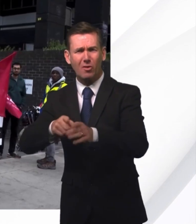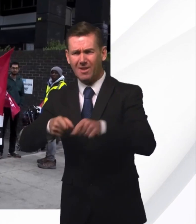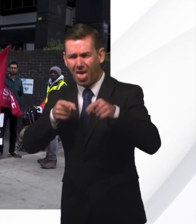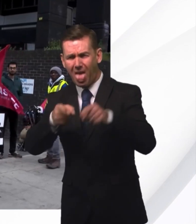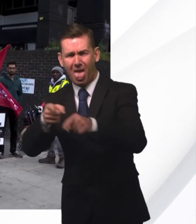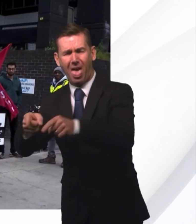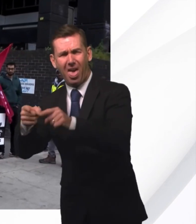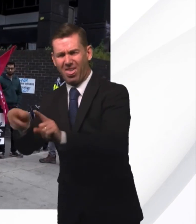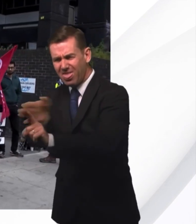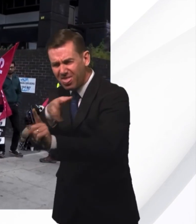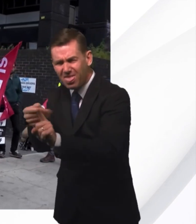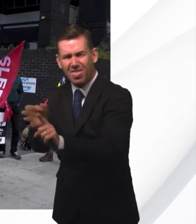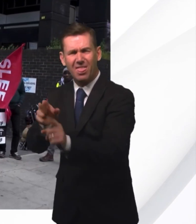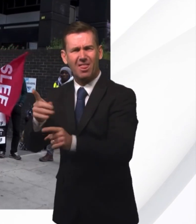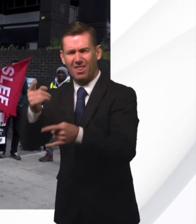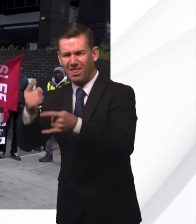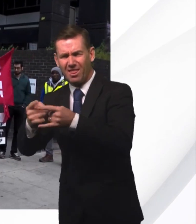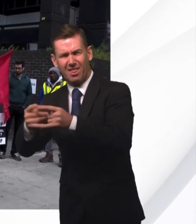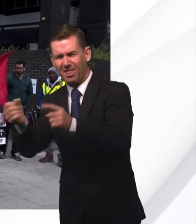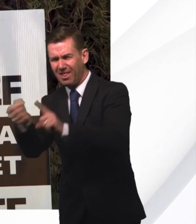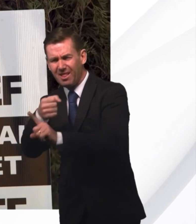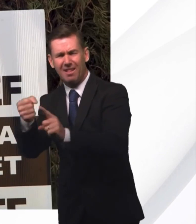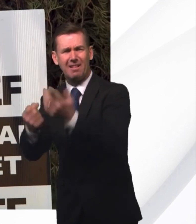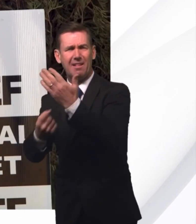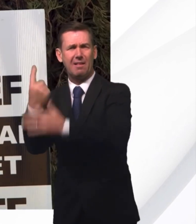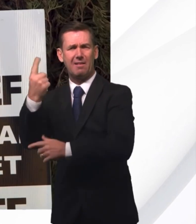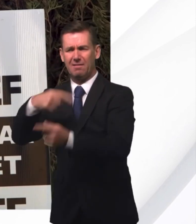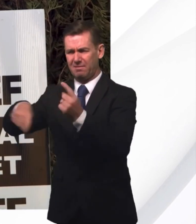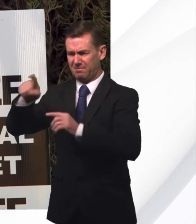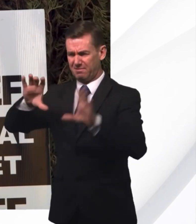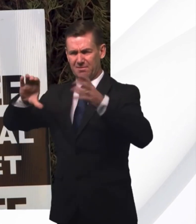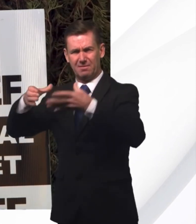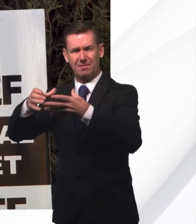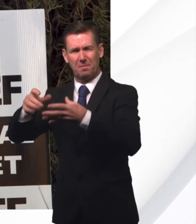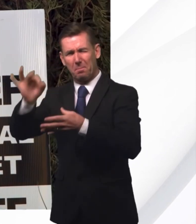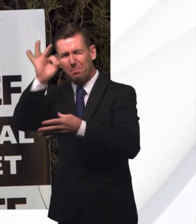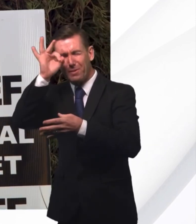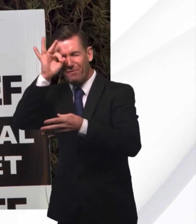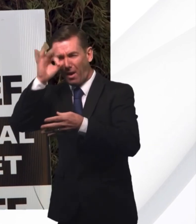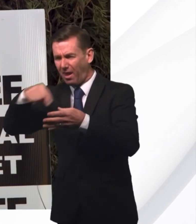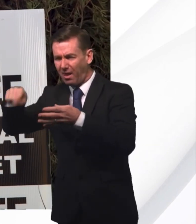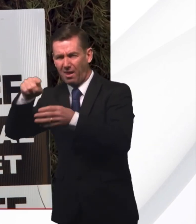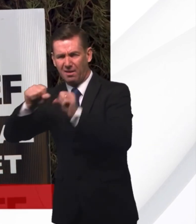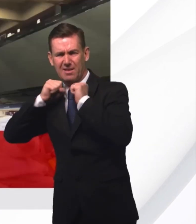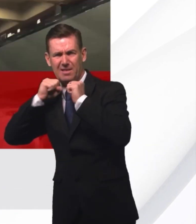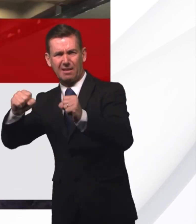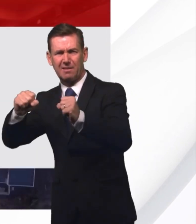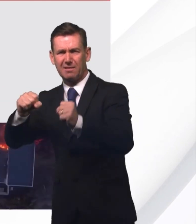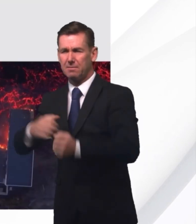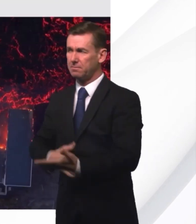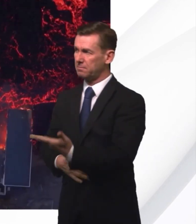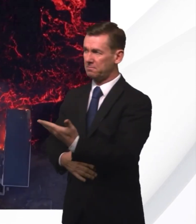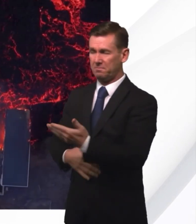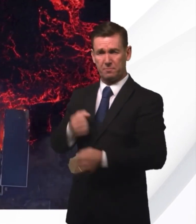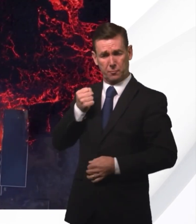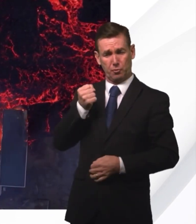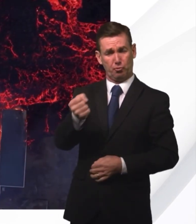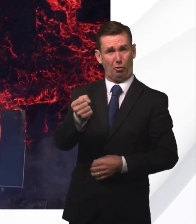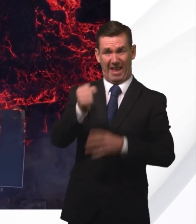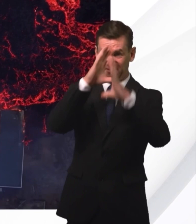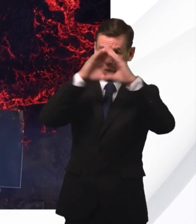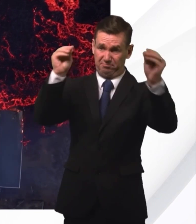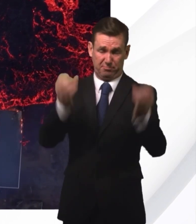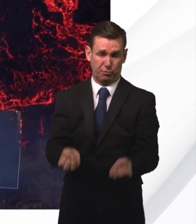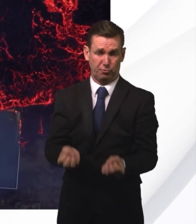More rail strikes. The train drivers' union announces a fresh wave of industrial action over pay. Inferno